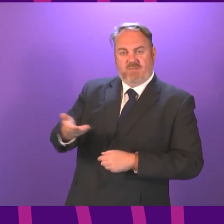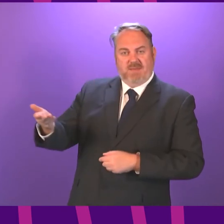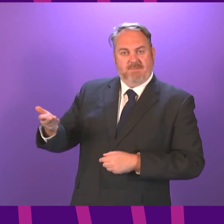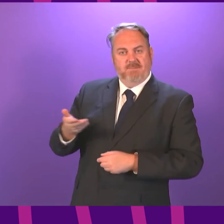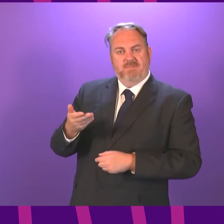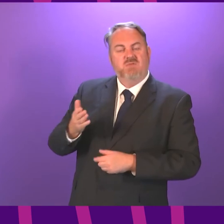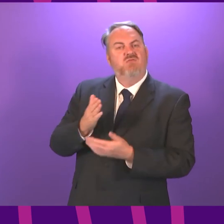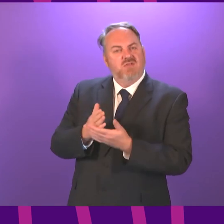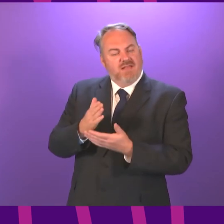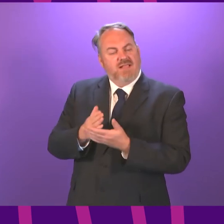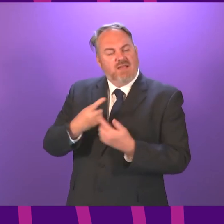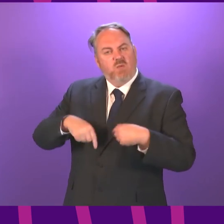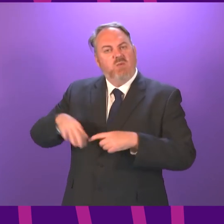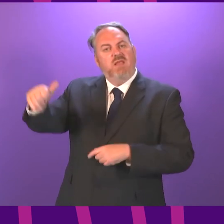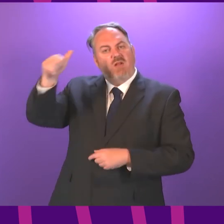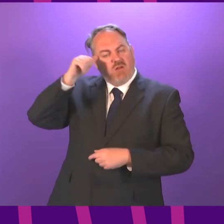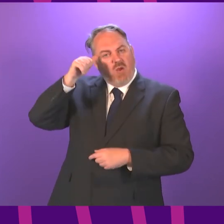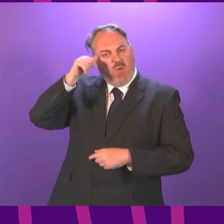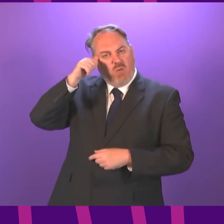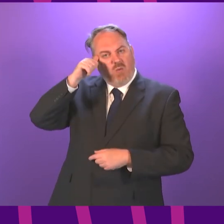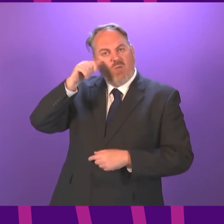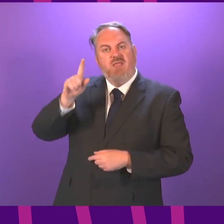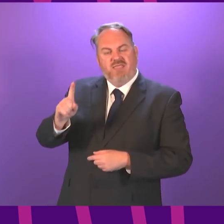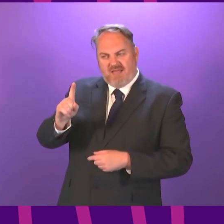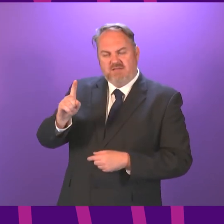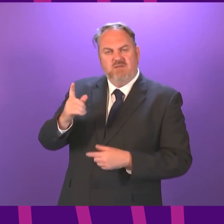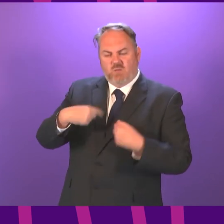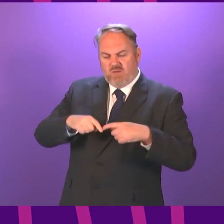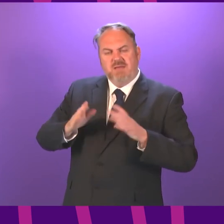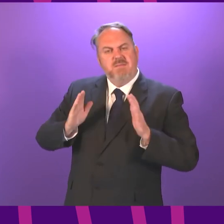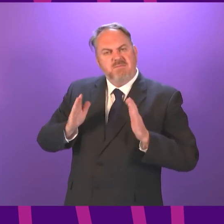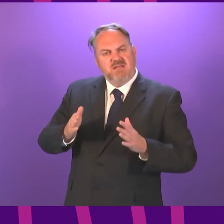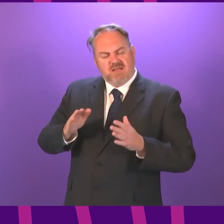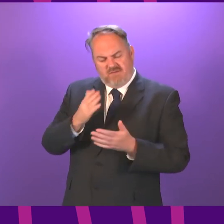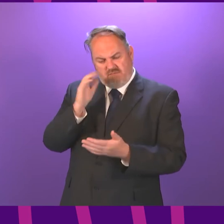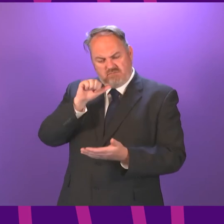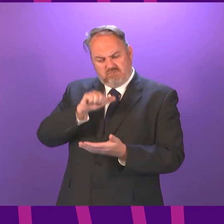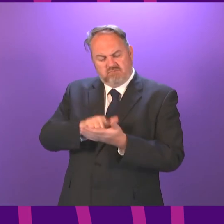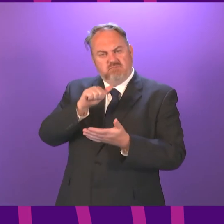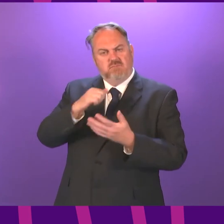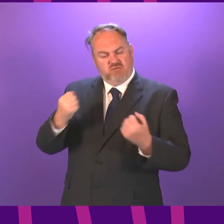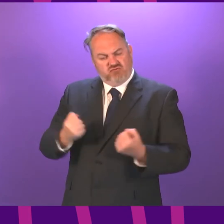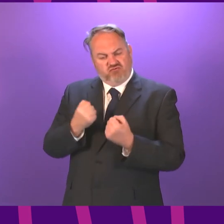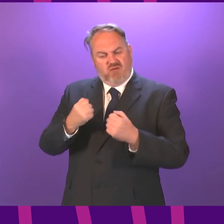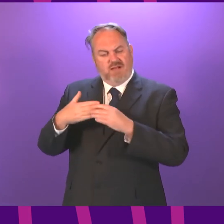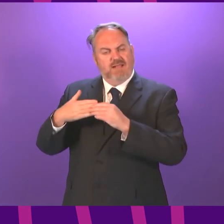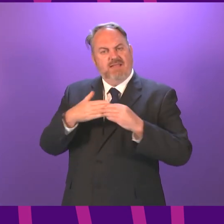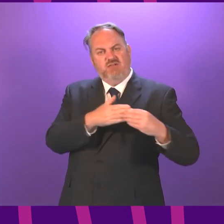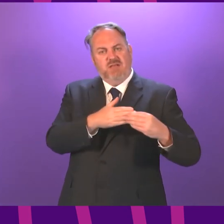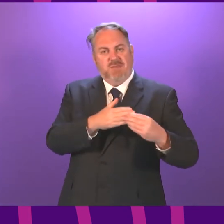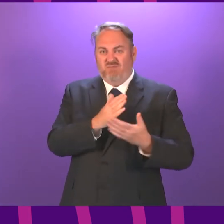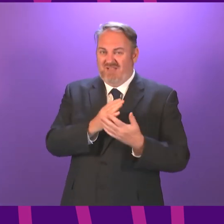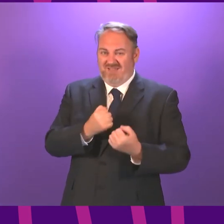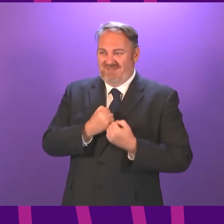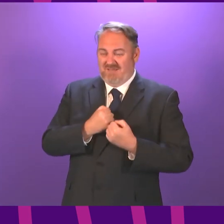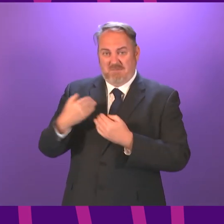recognition and that attempt to show strong and clear leadership to people, which I think is incumbent actually on